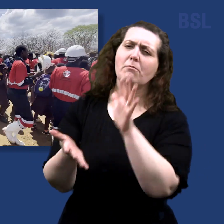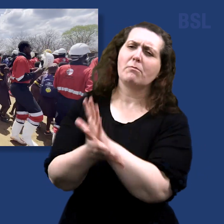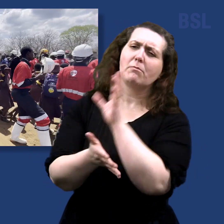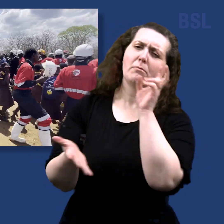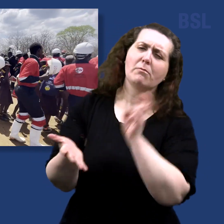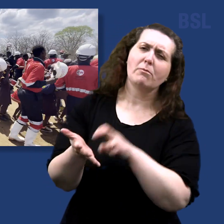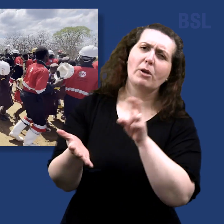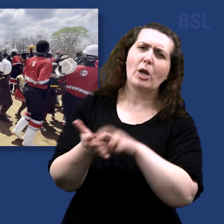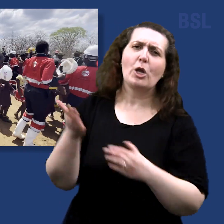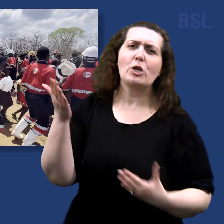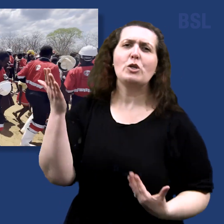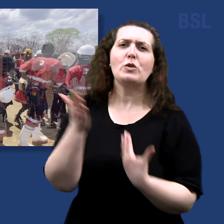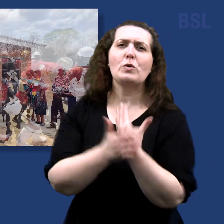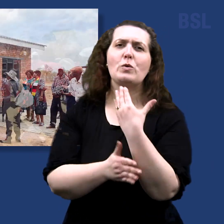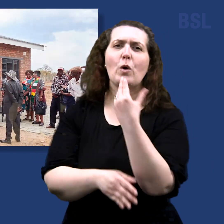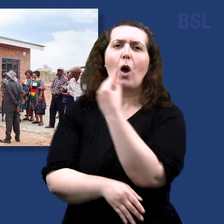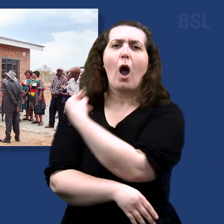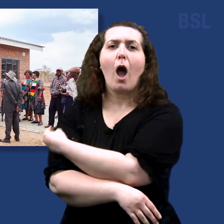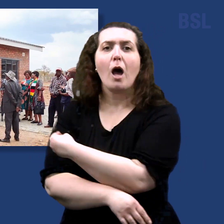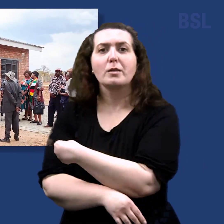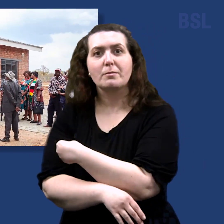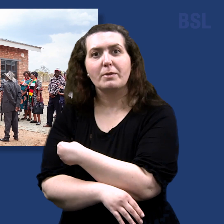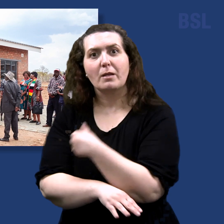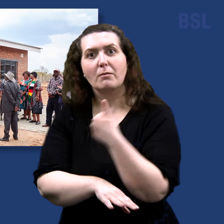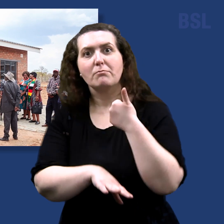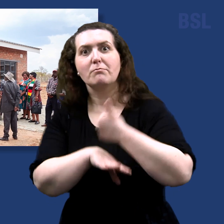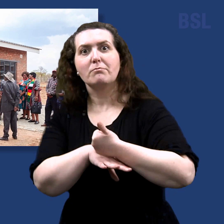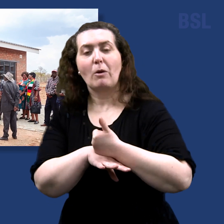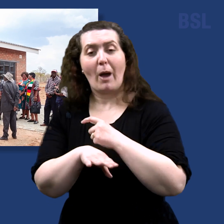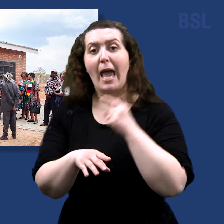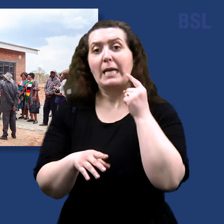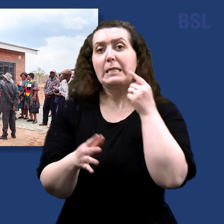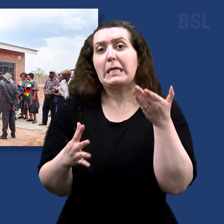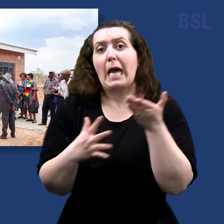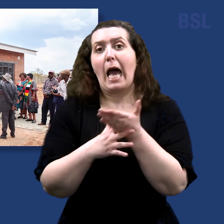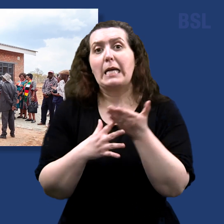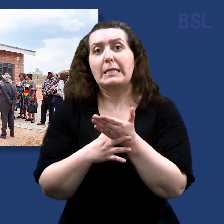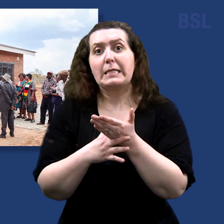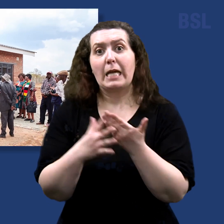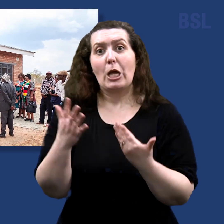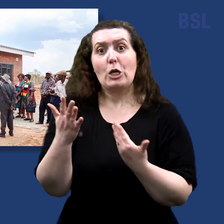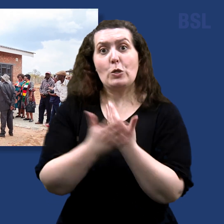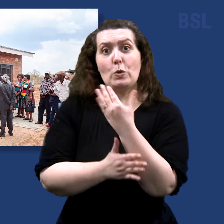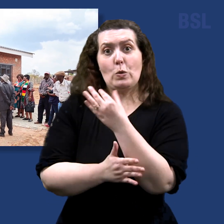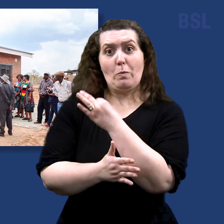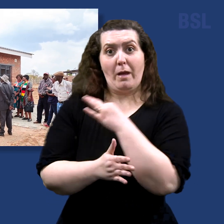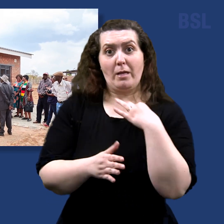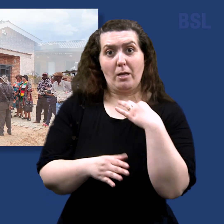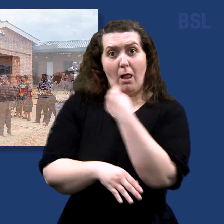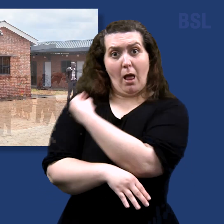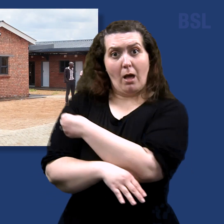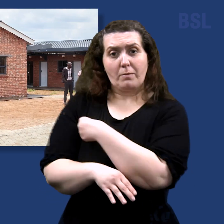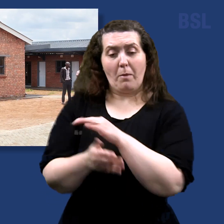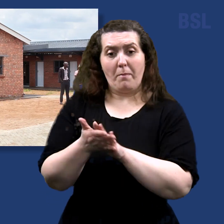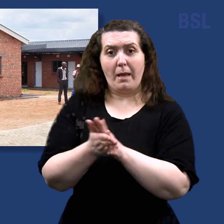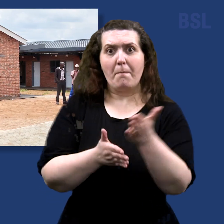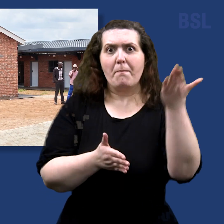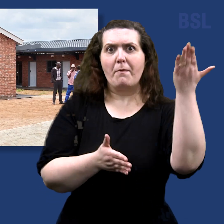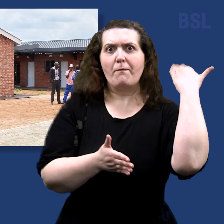within reach. The new Mabalini Clinic will cut the travel distance for 15,000 residents who previously walked some